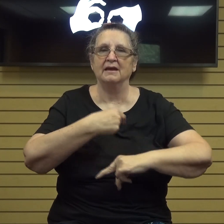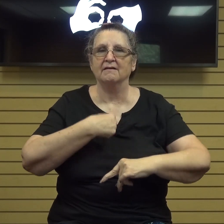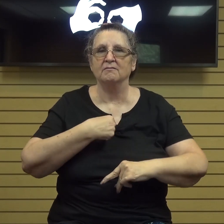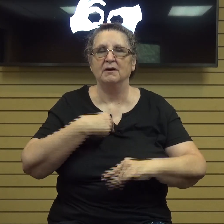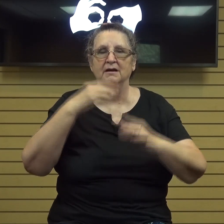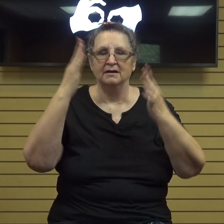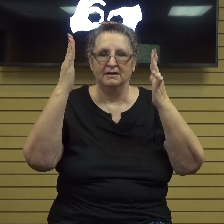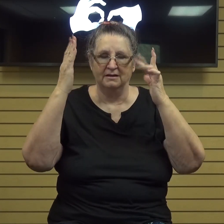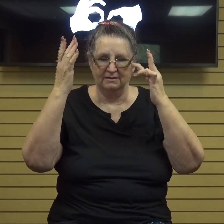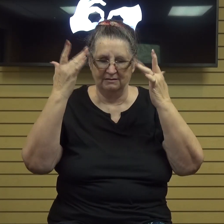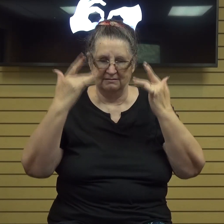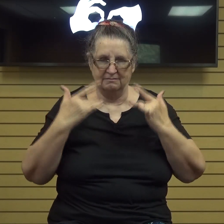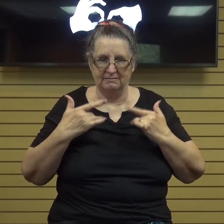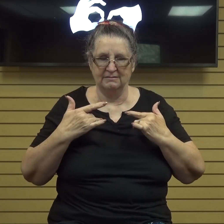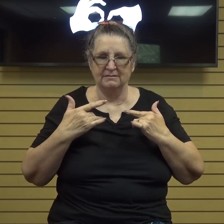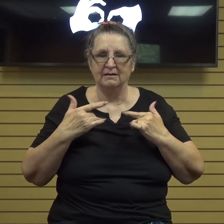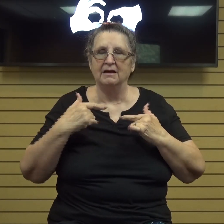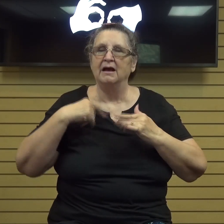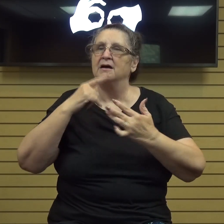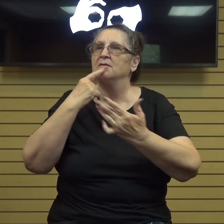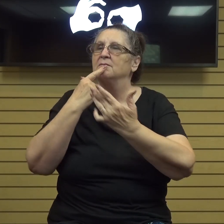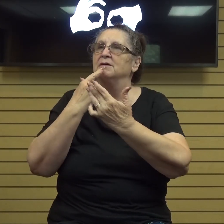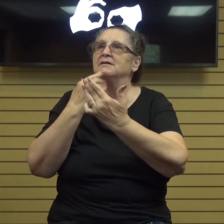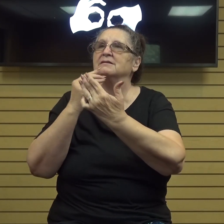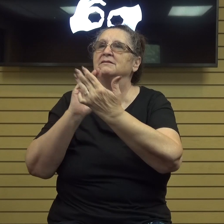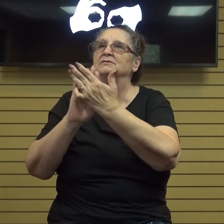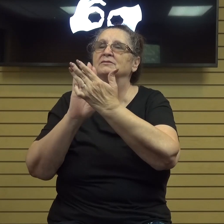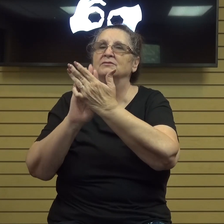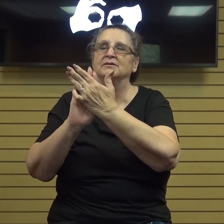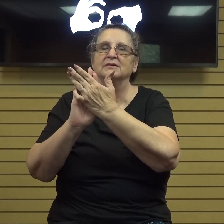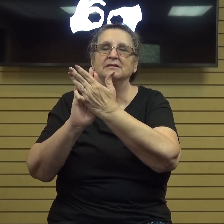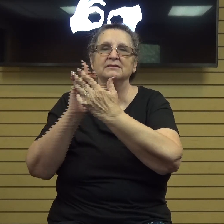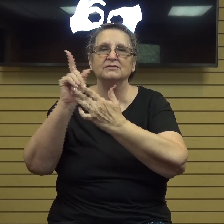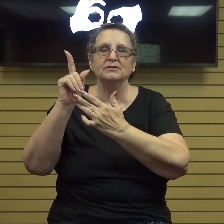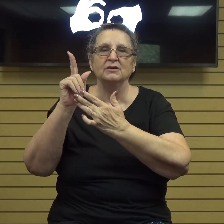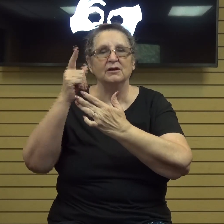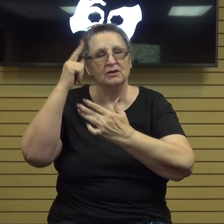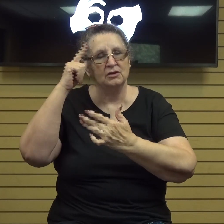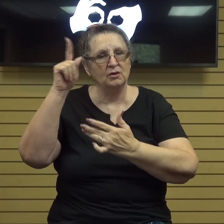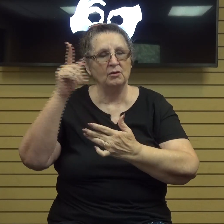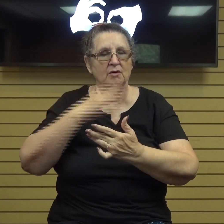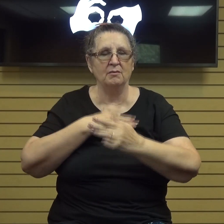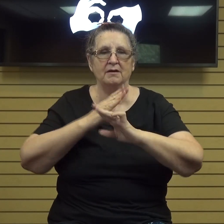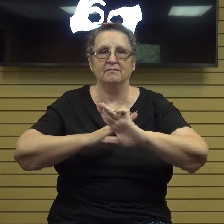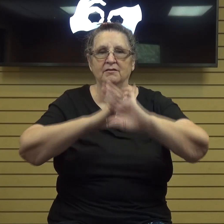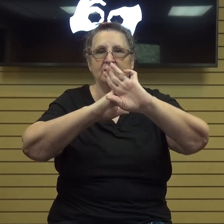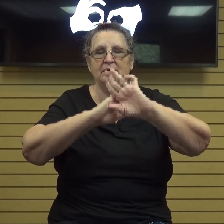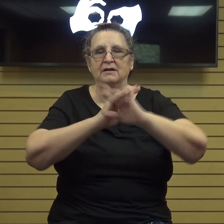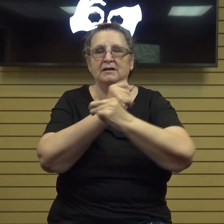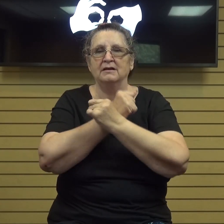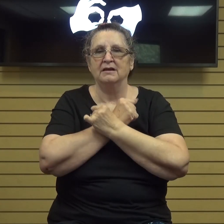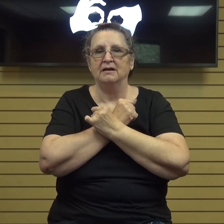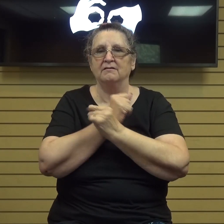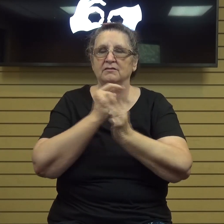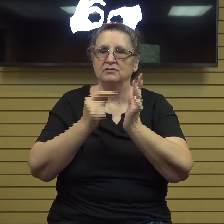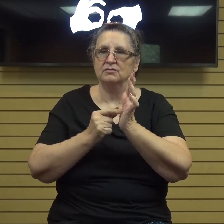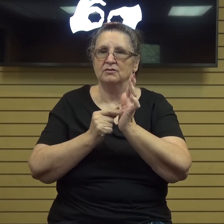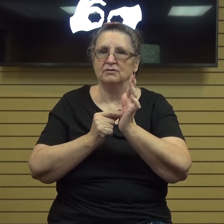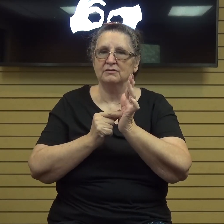sing praises to you for you oh God are my fortress the love who shows me steadfast love or the God who